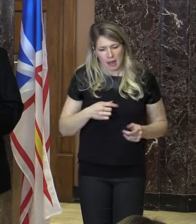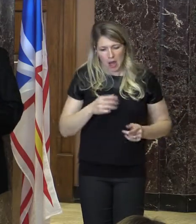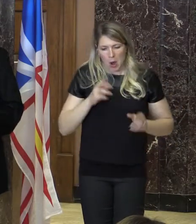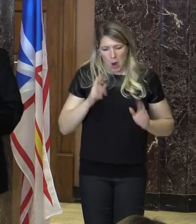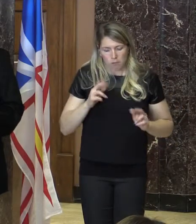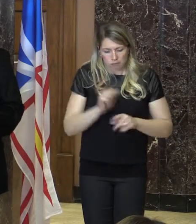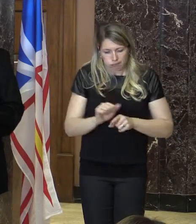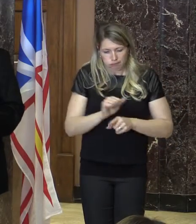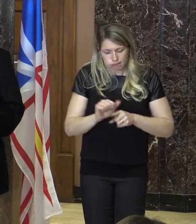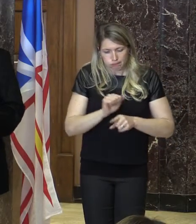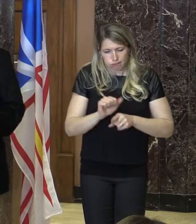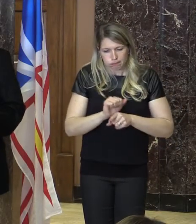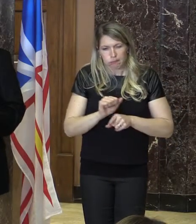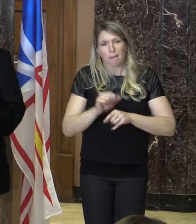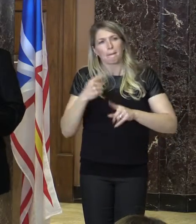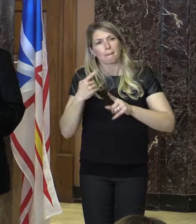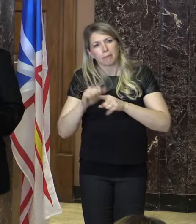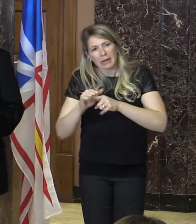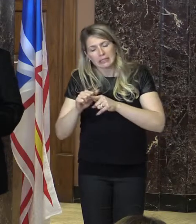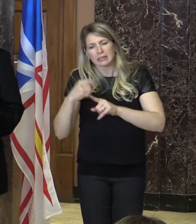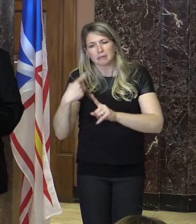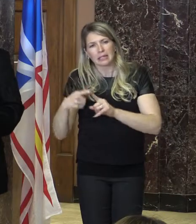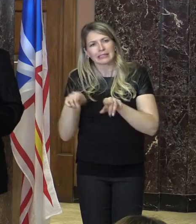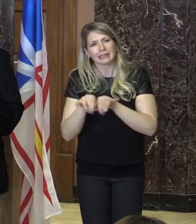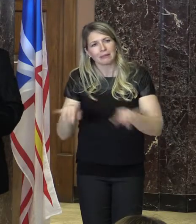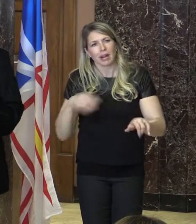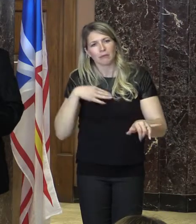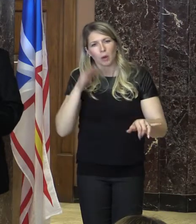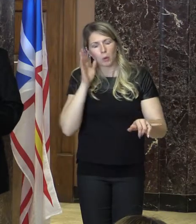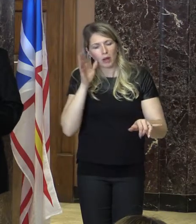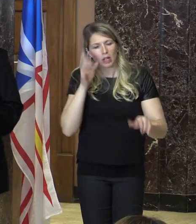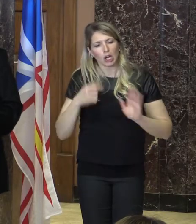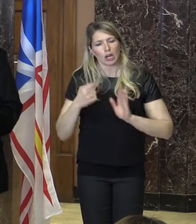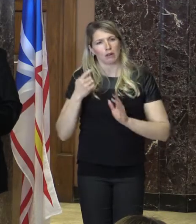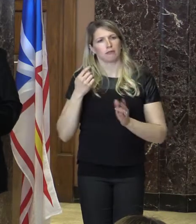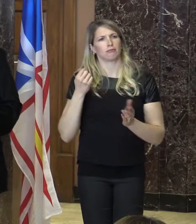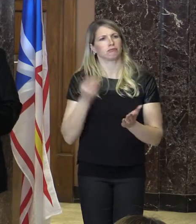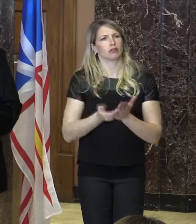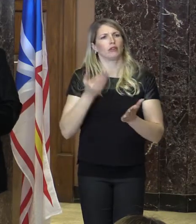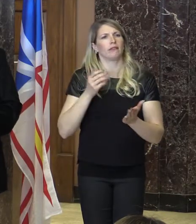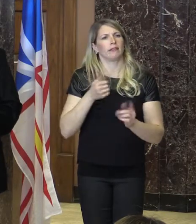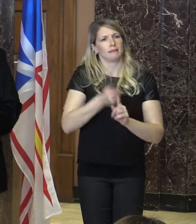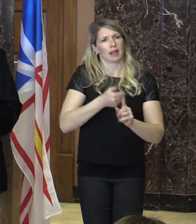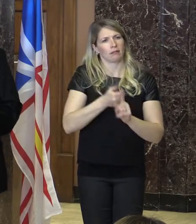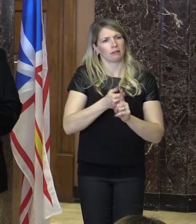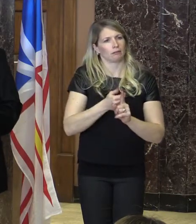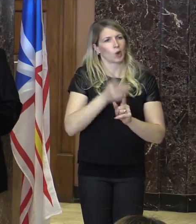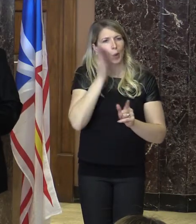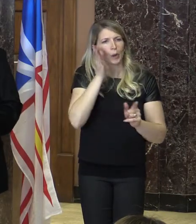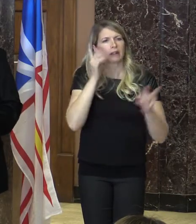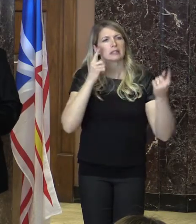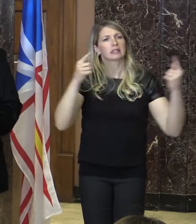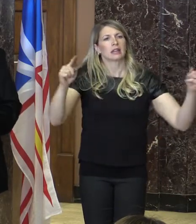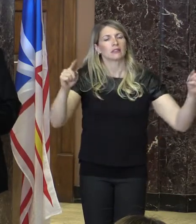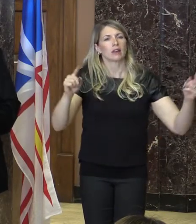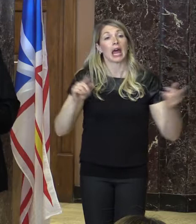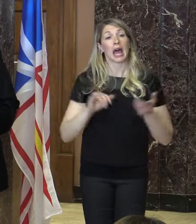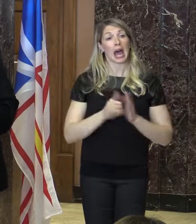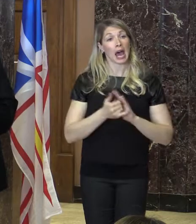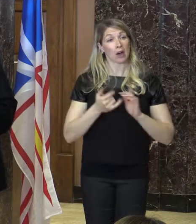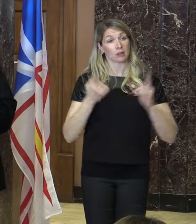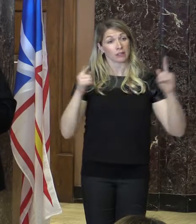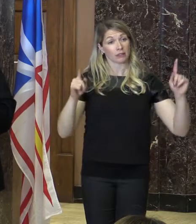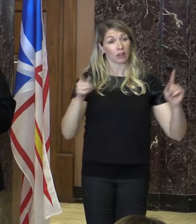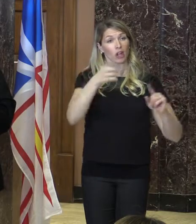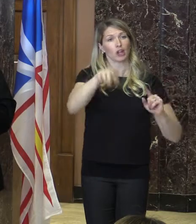show themselves and all of us what they can achieve. This is all due to your support. And I want to leave you with a quote from